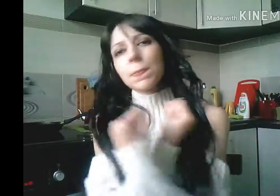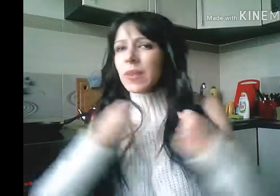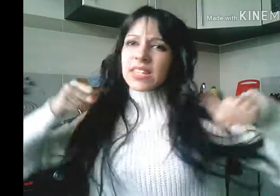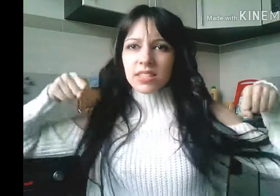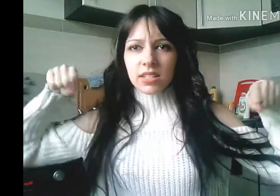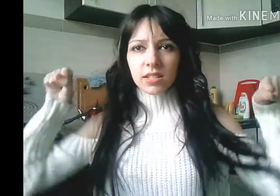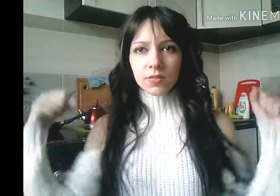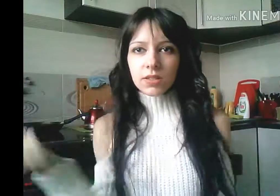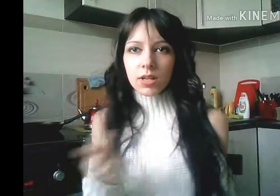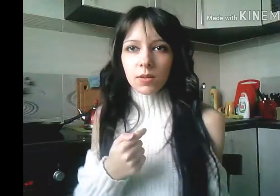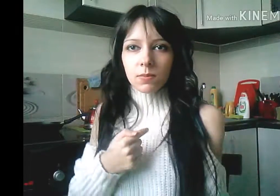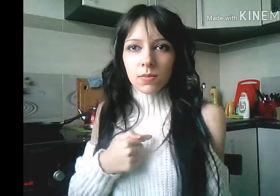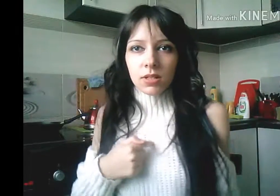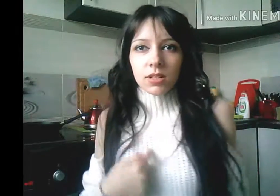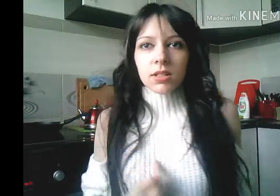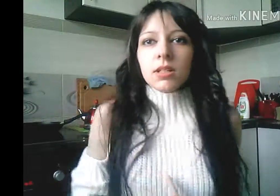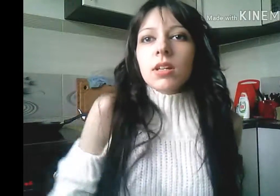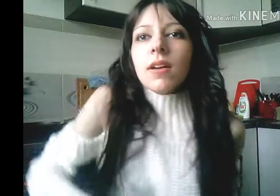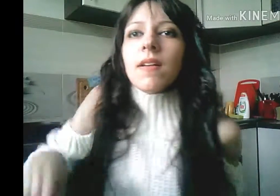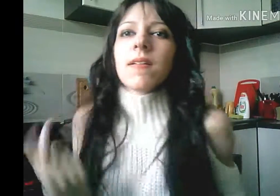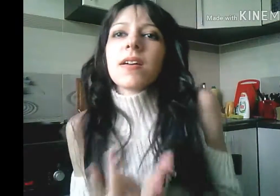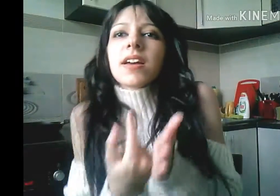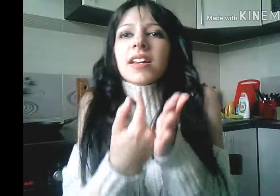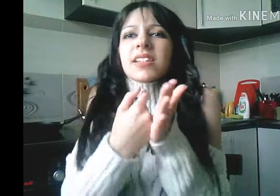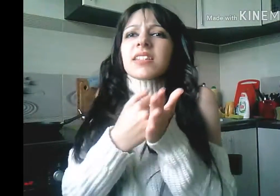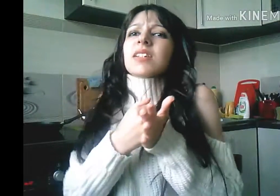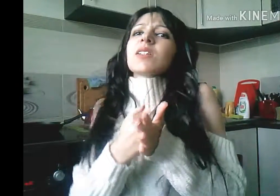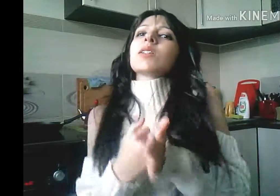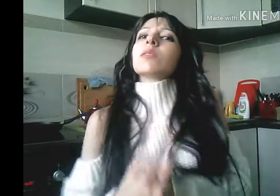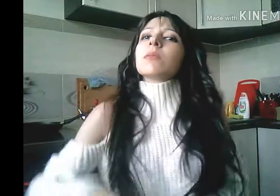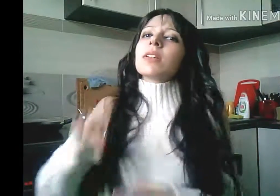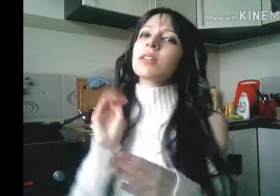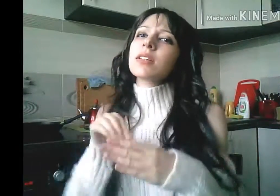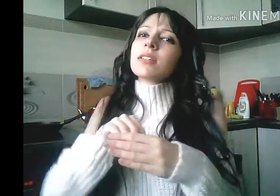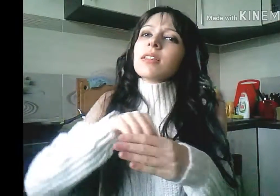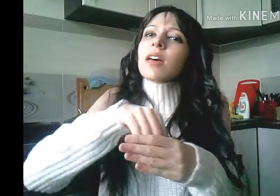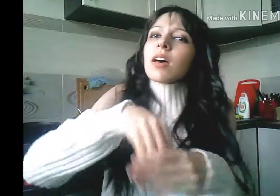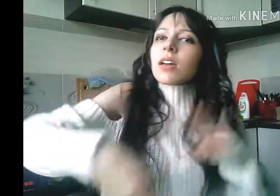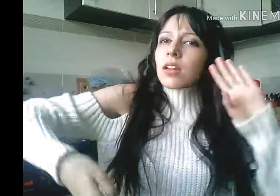oh Sarah you saving me? And it's killing me inside